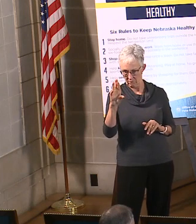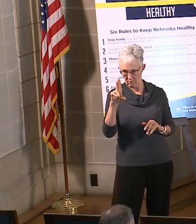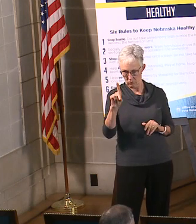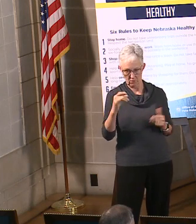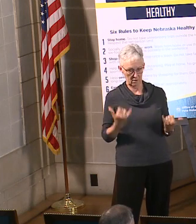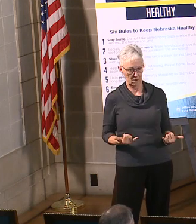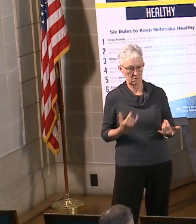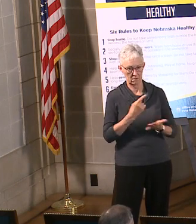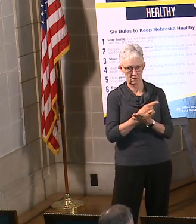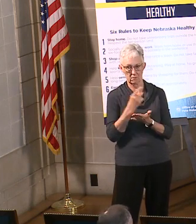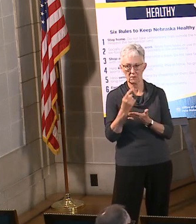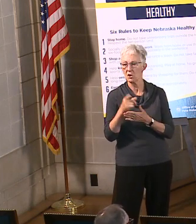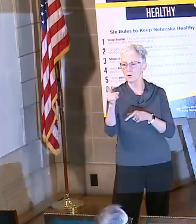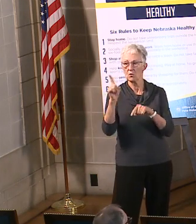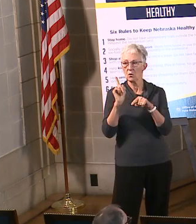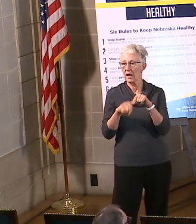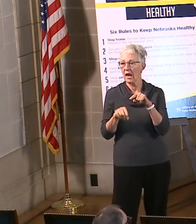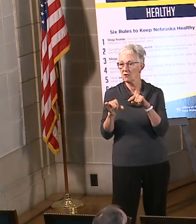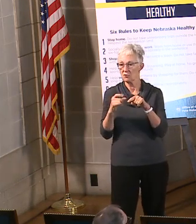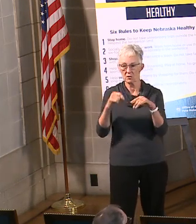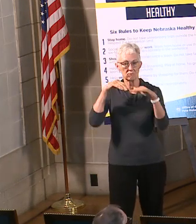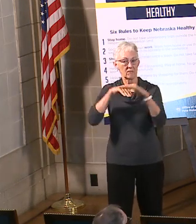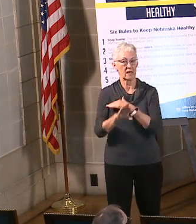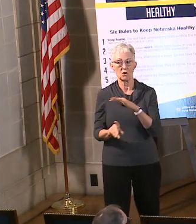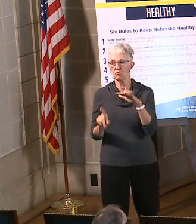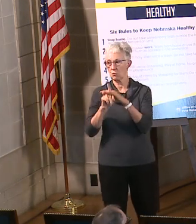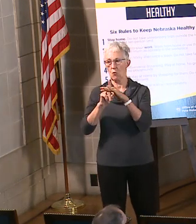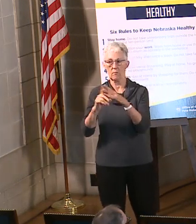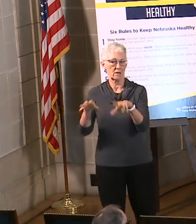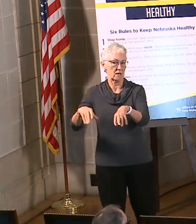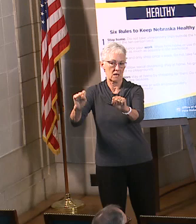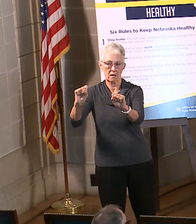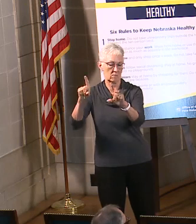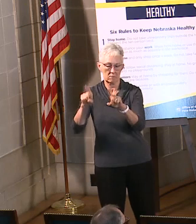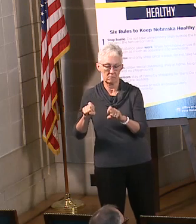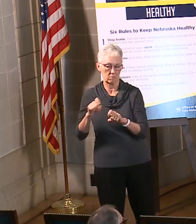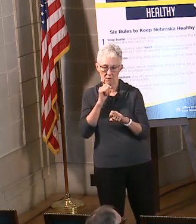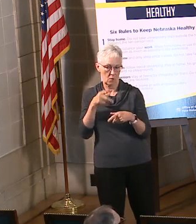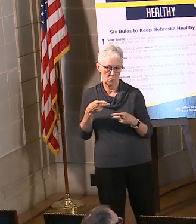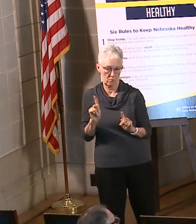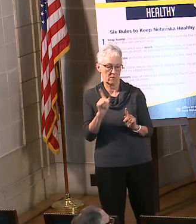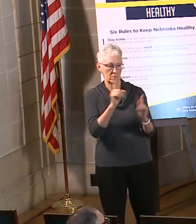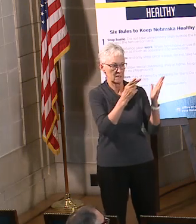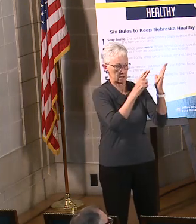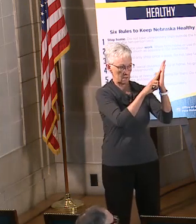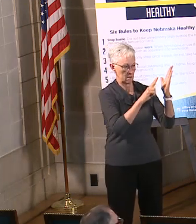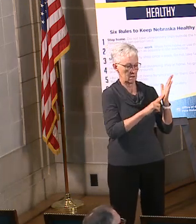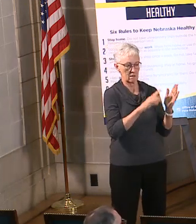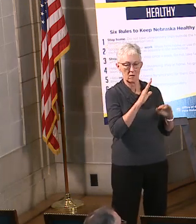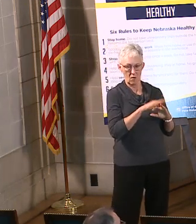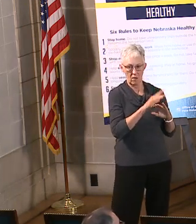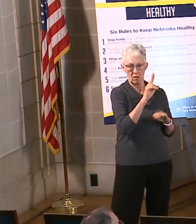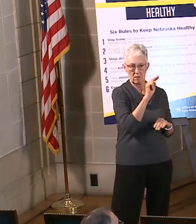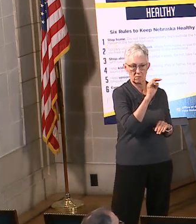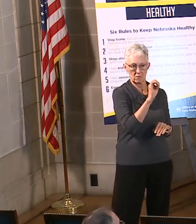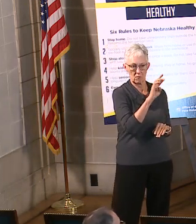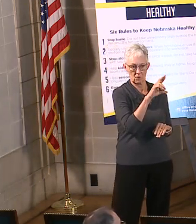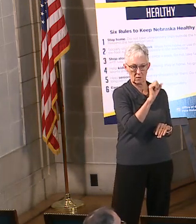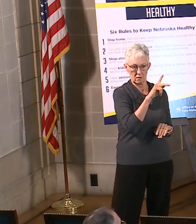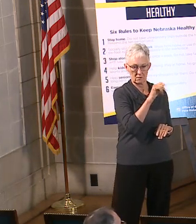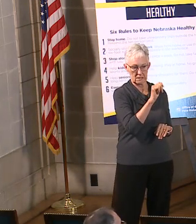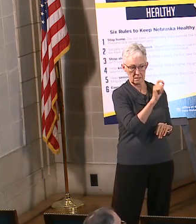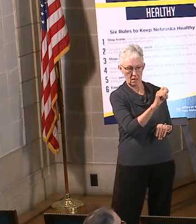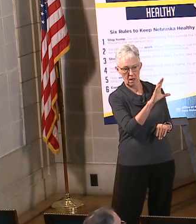cannot just show up, though. You have to go sign up through TestNebraska.com to be able to get that scheduled. So don't just show up